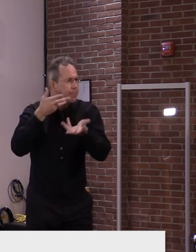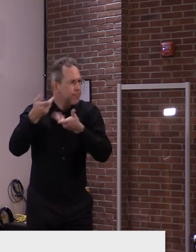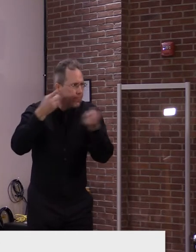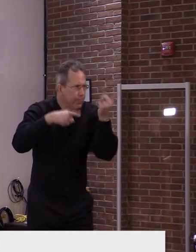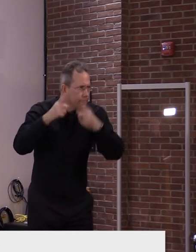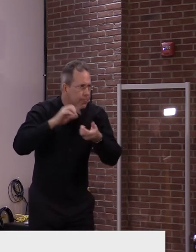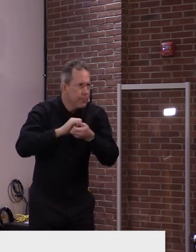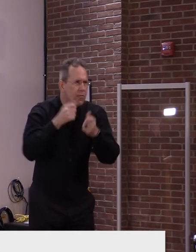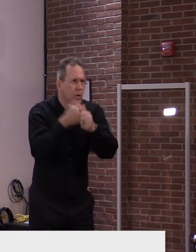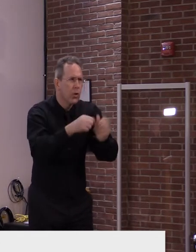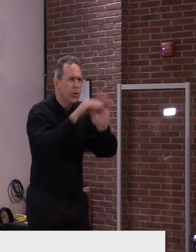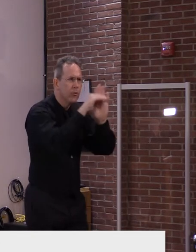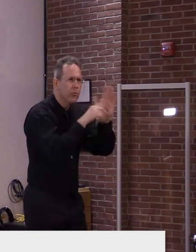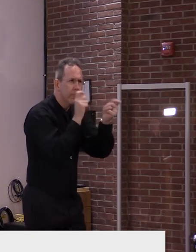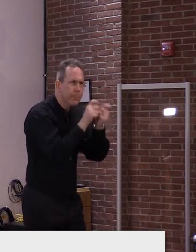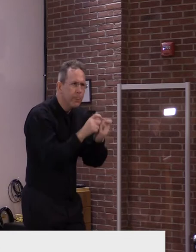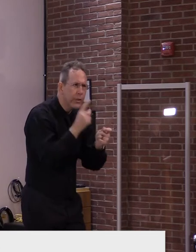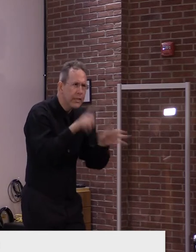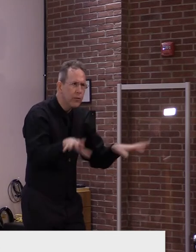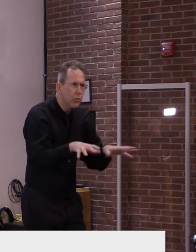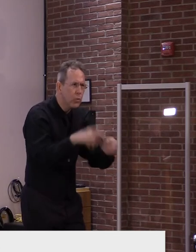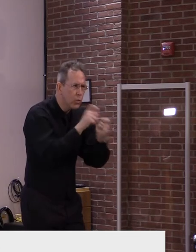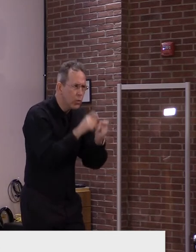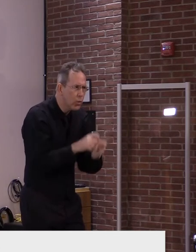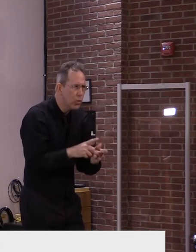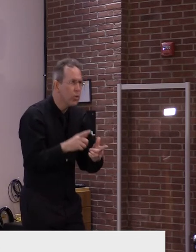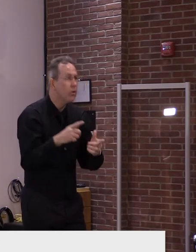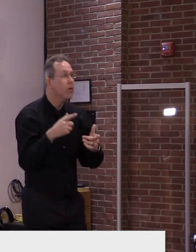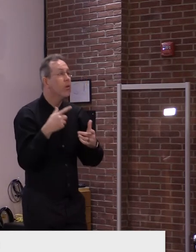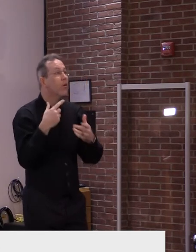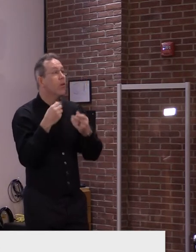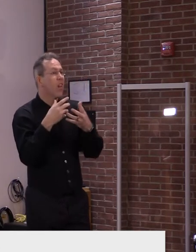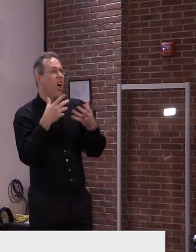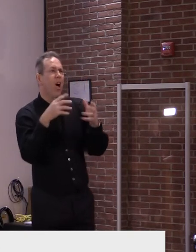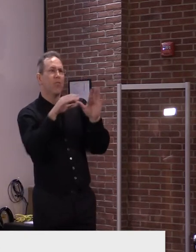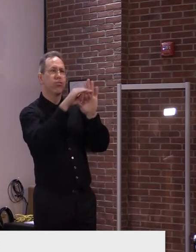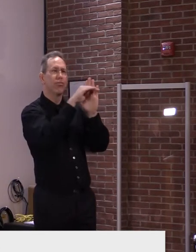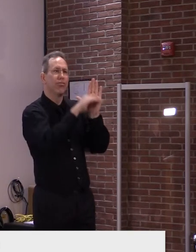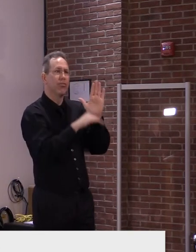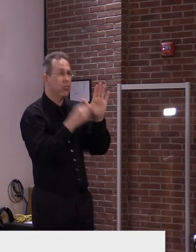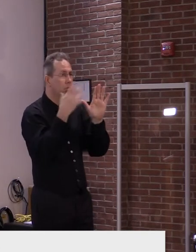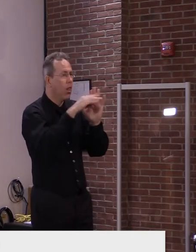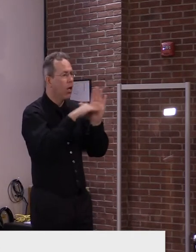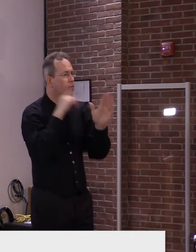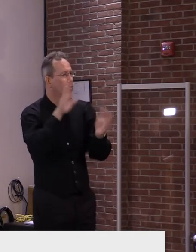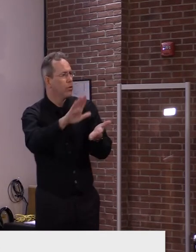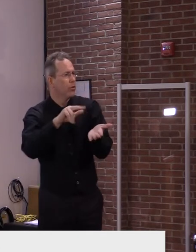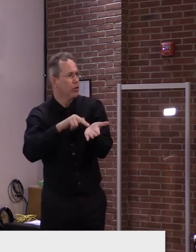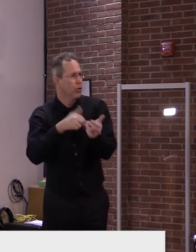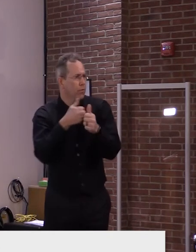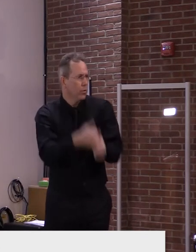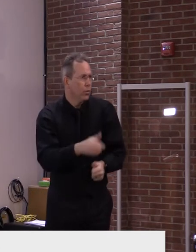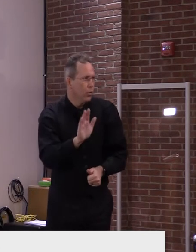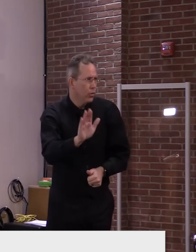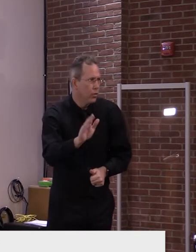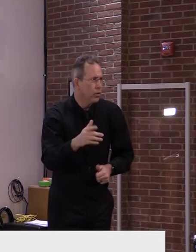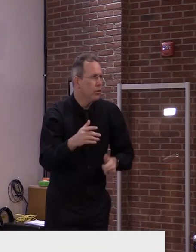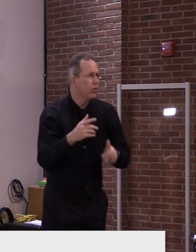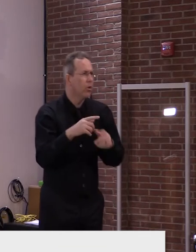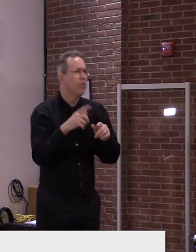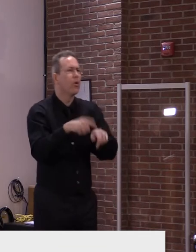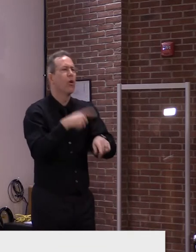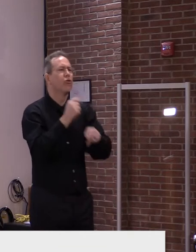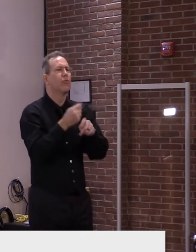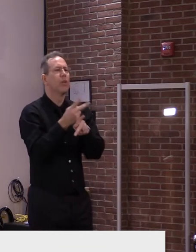be releasing a whole set of guidelines for all, um, long-term care facilities. Uh,